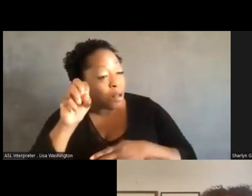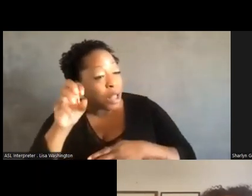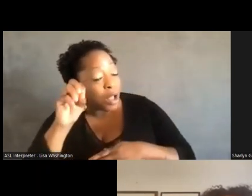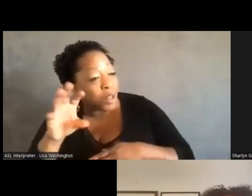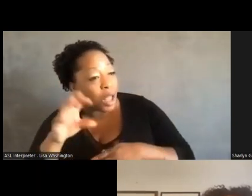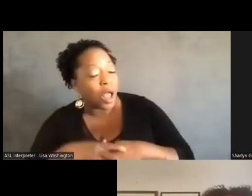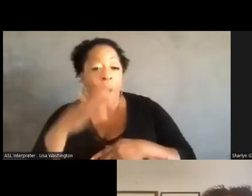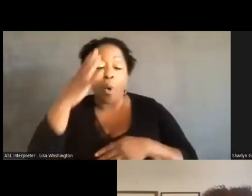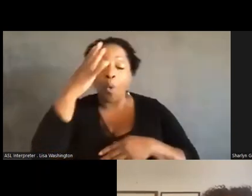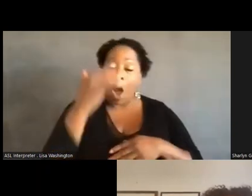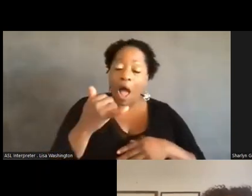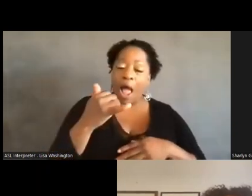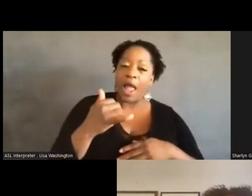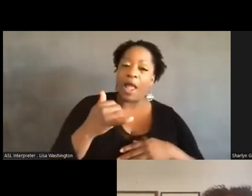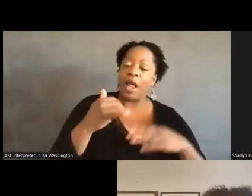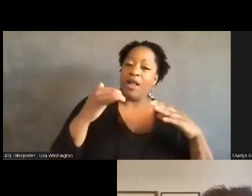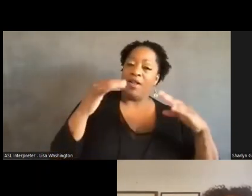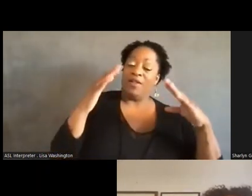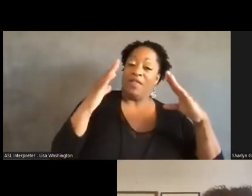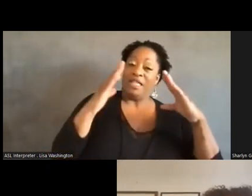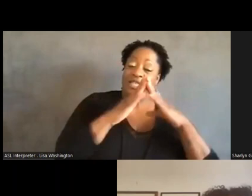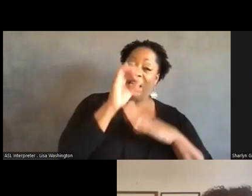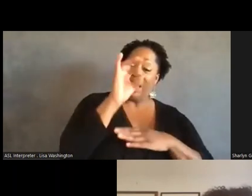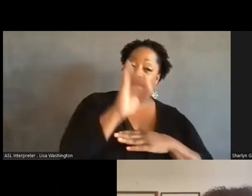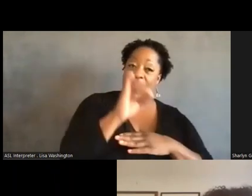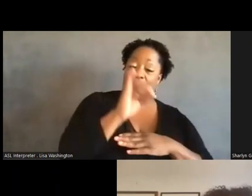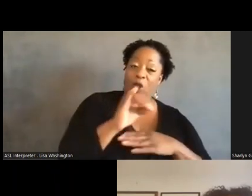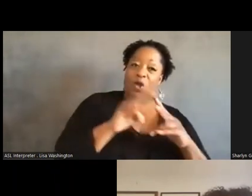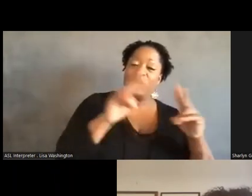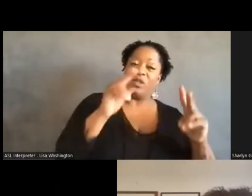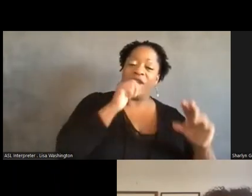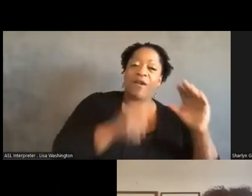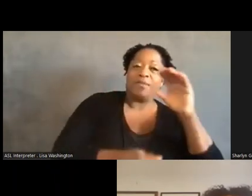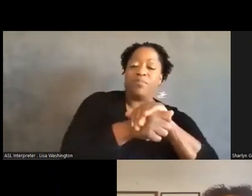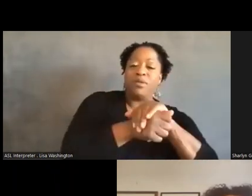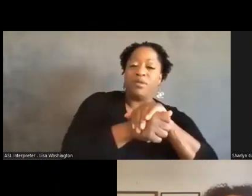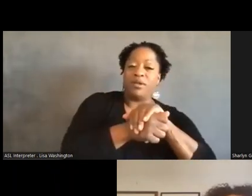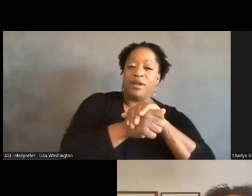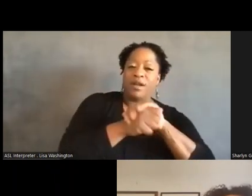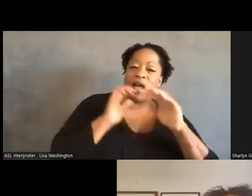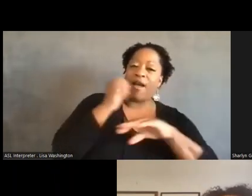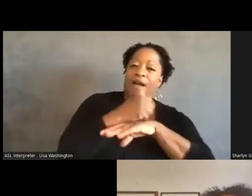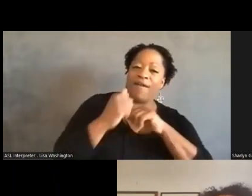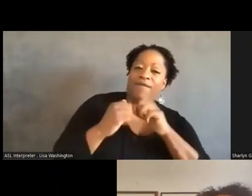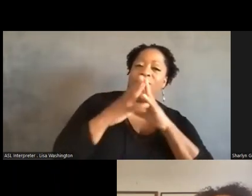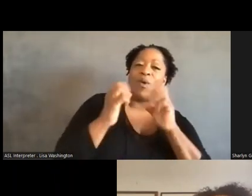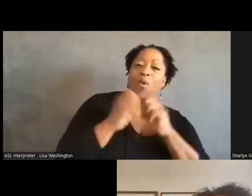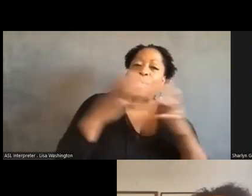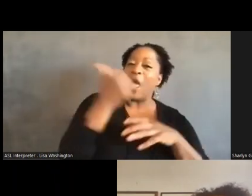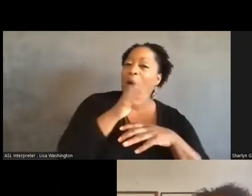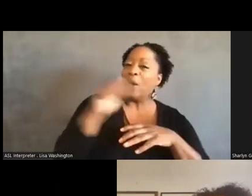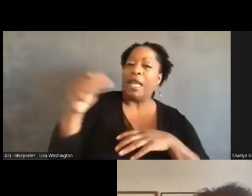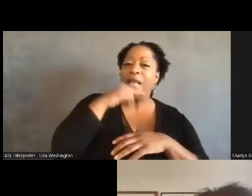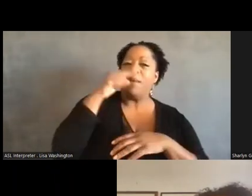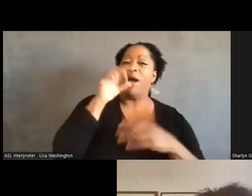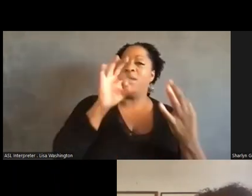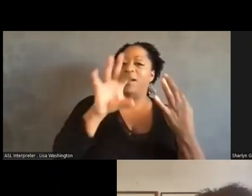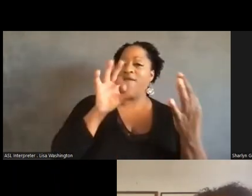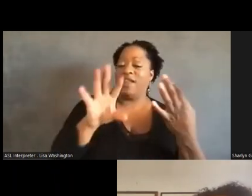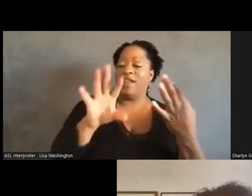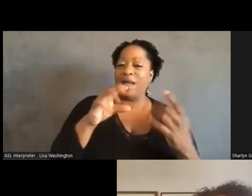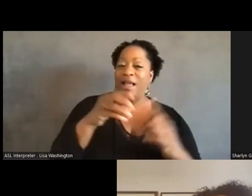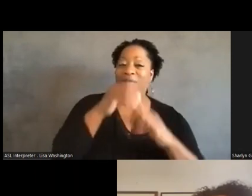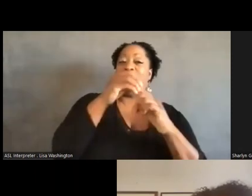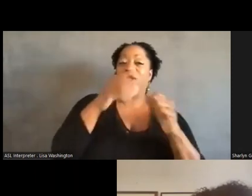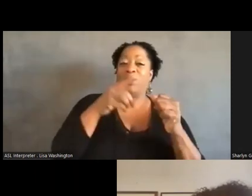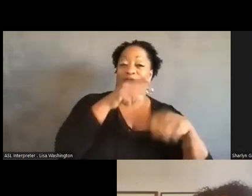it without any kind of public input. Especially the first time around. Um, and if,